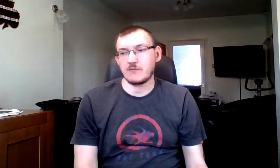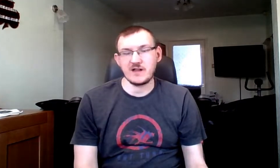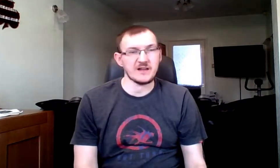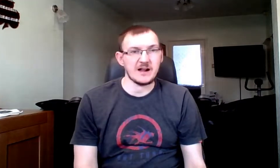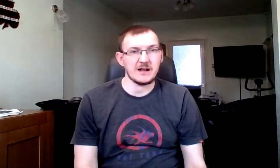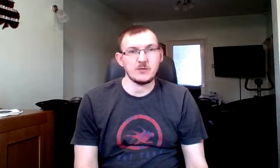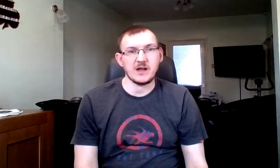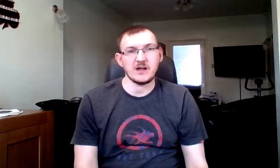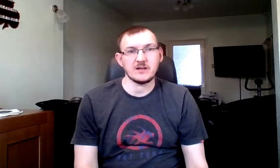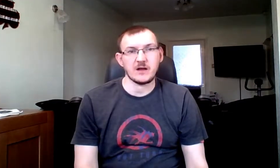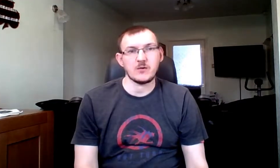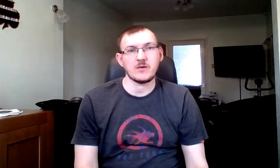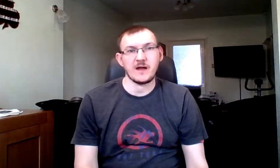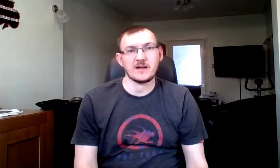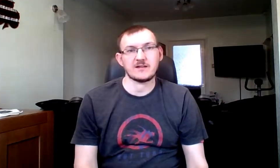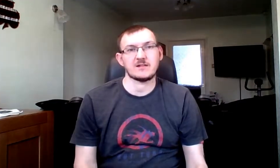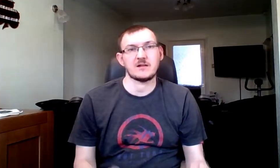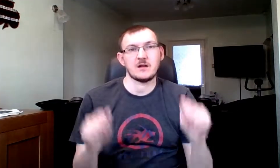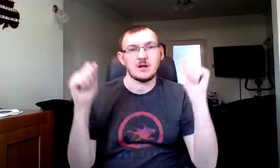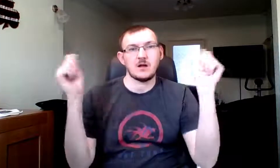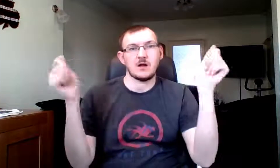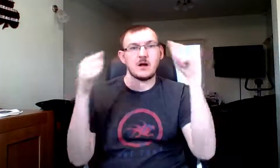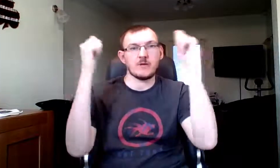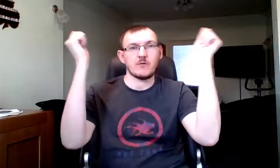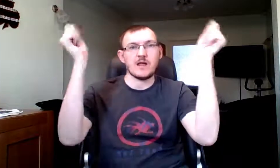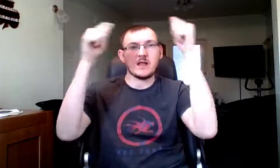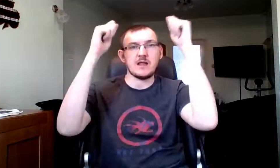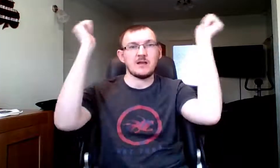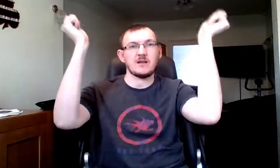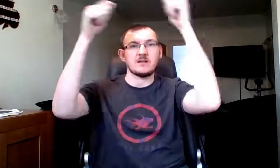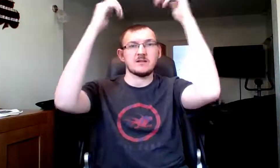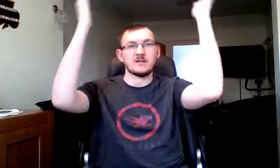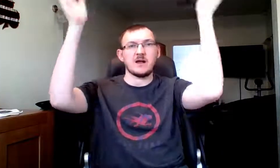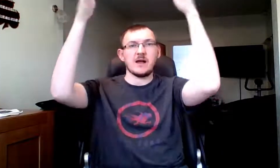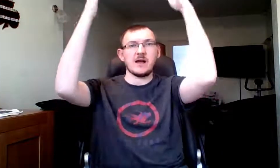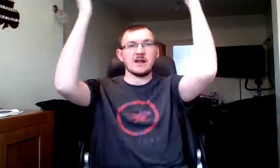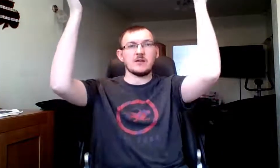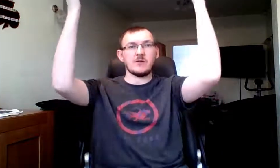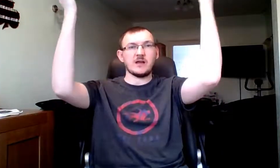I raise a hallelujah. So that's I raise a hallelujah.